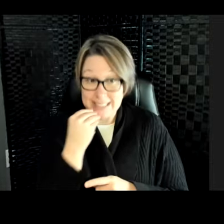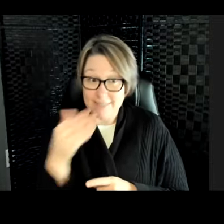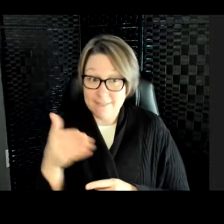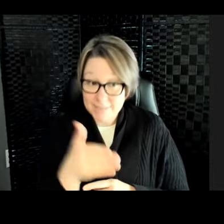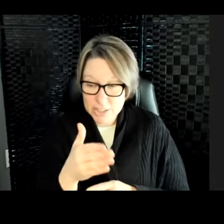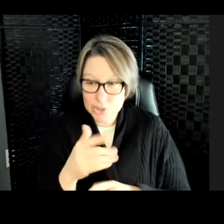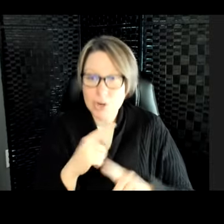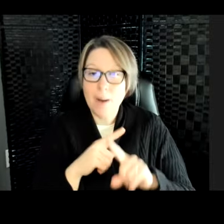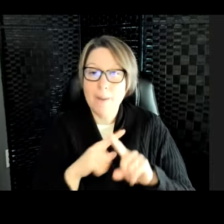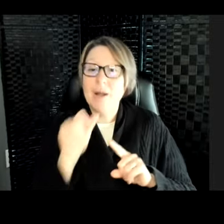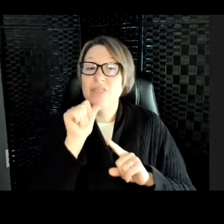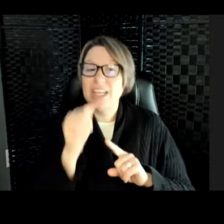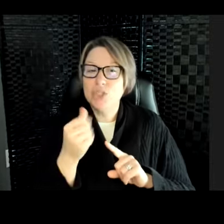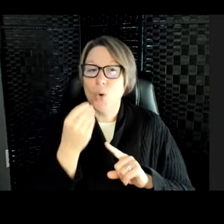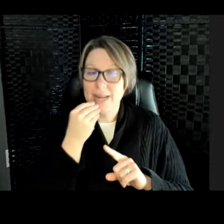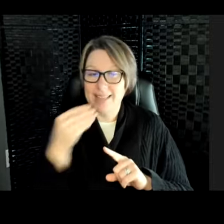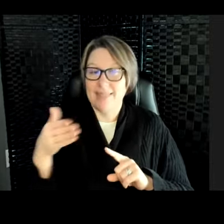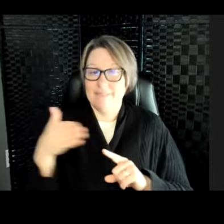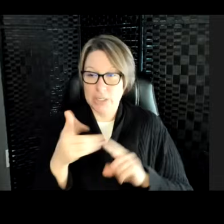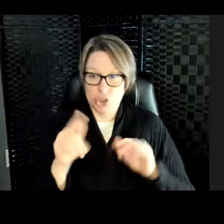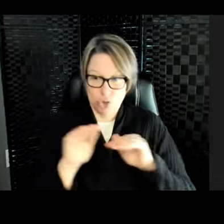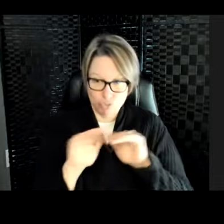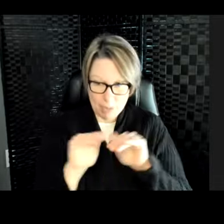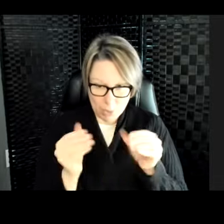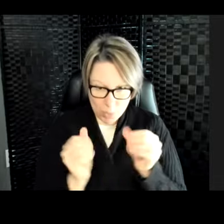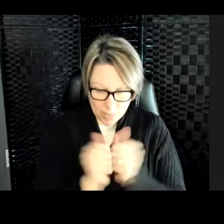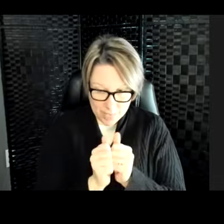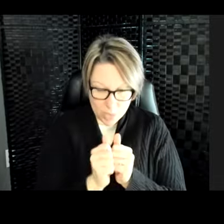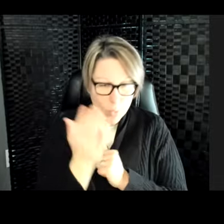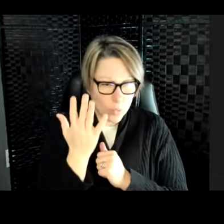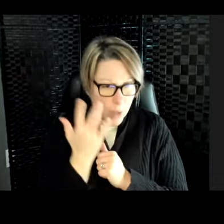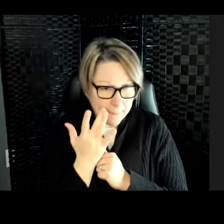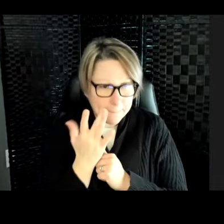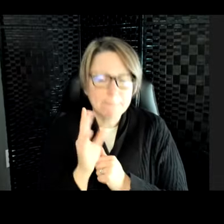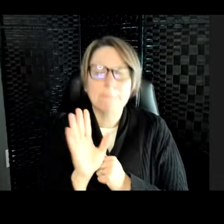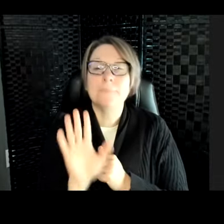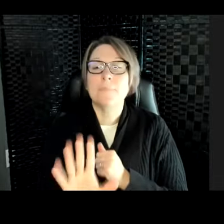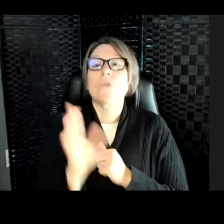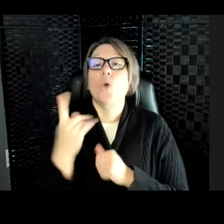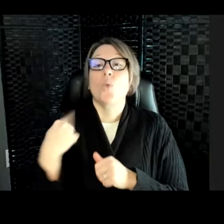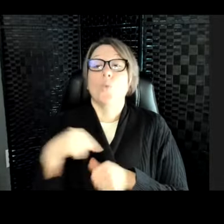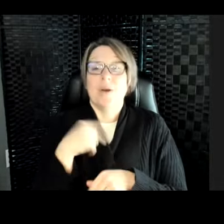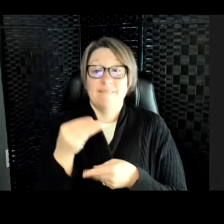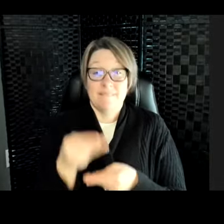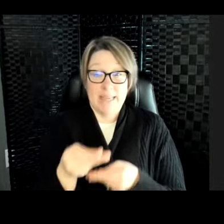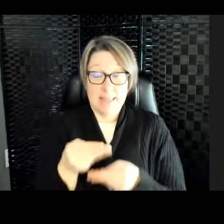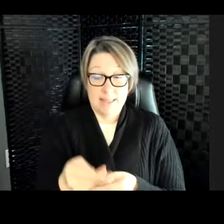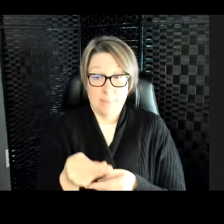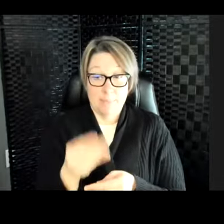not eat the fish they are swimming with. And this is why. We feed them every day. So they